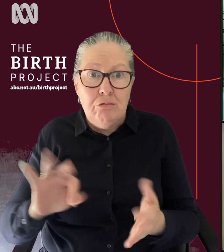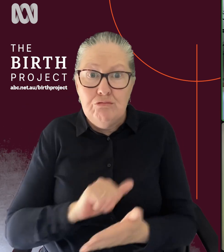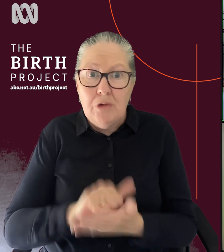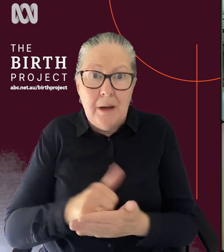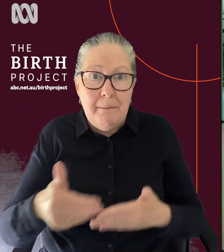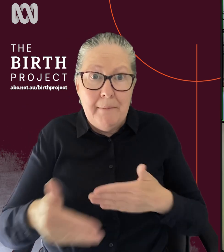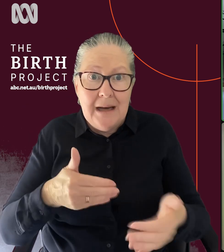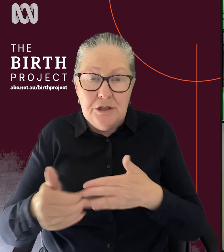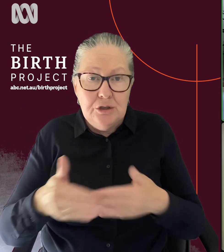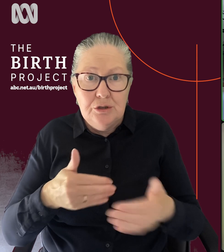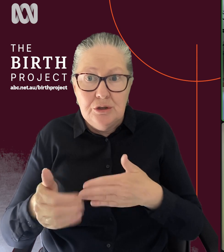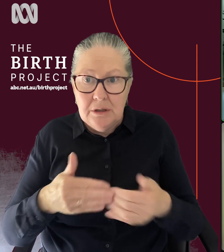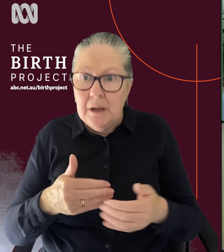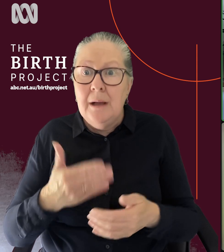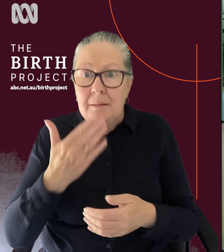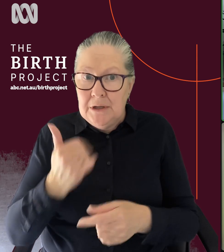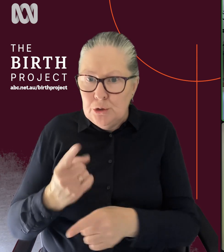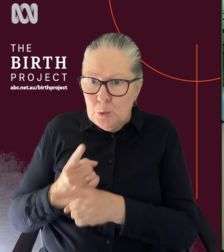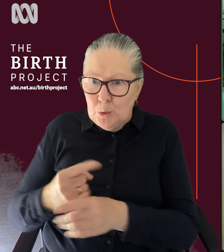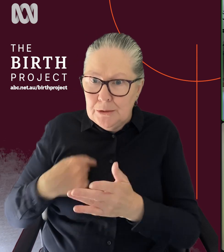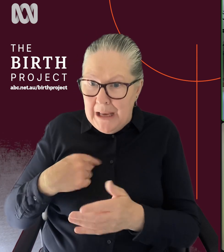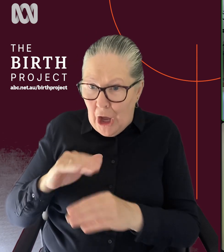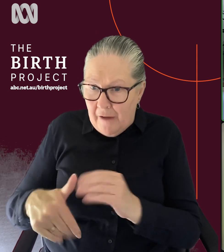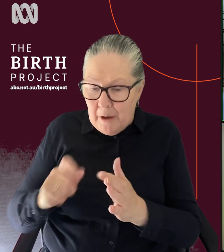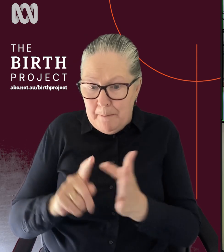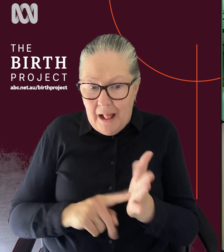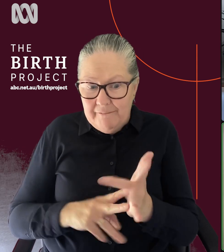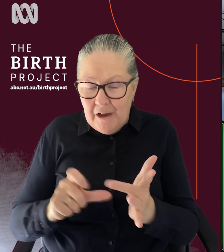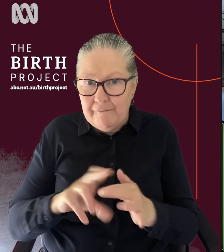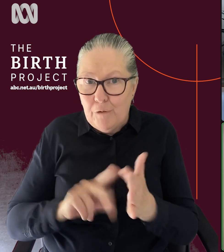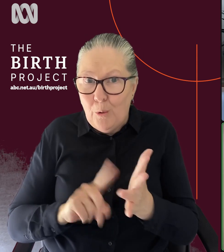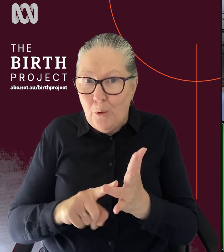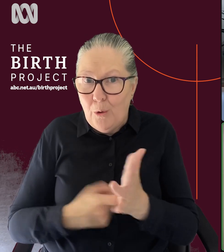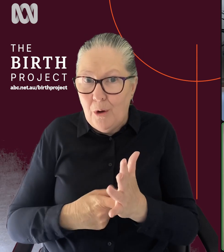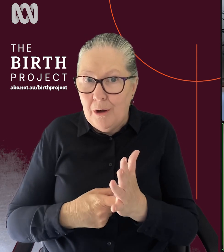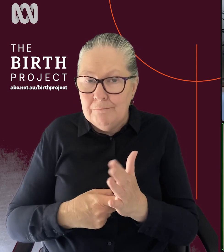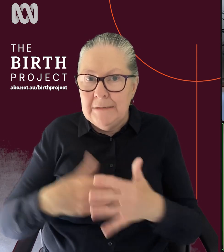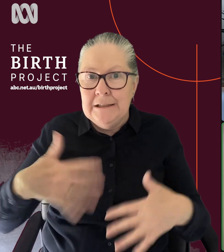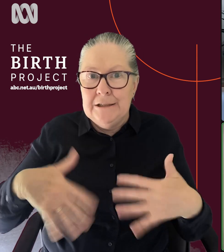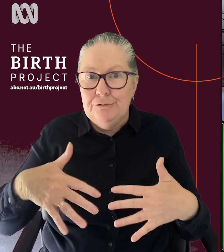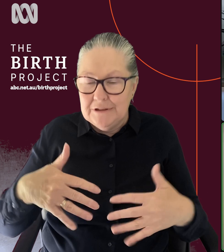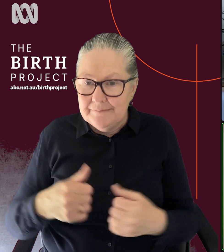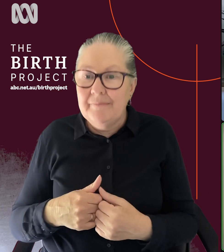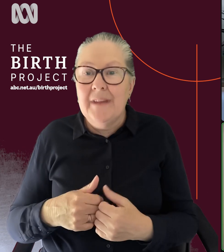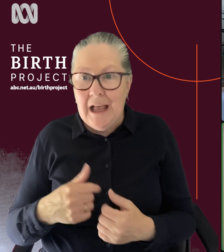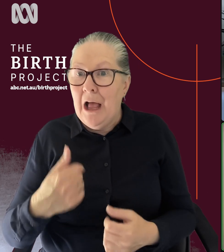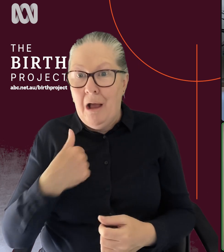can lead to after birth. Talk to me about pelvic floor injuries. Yeah. I think I'm an outlier there because I'm always telling everyone about my prolapse,